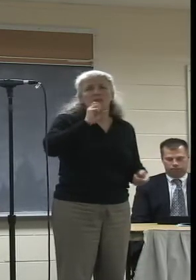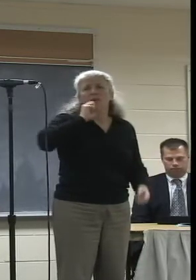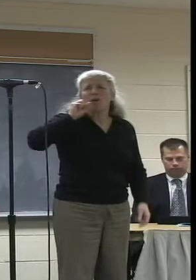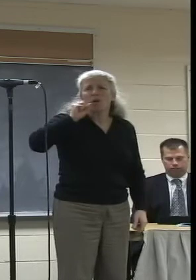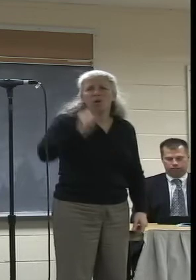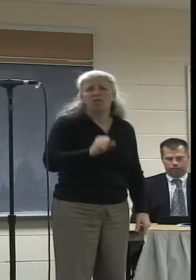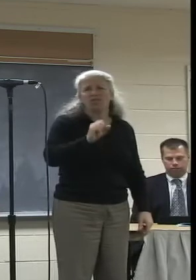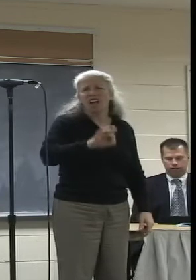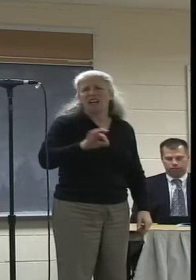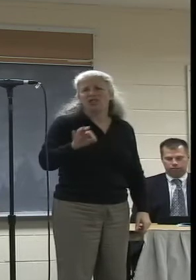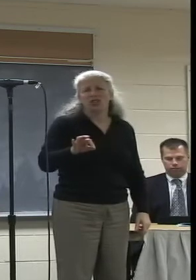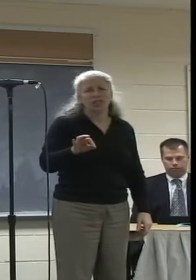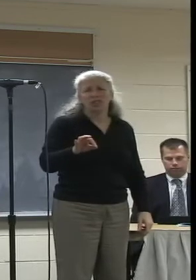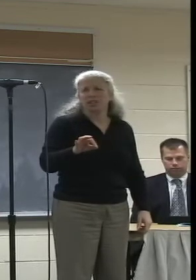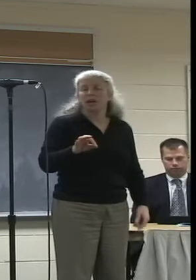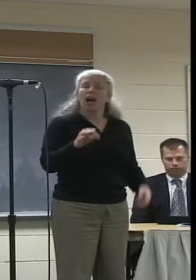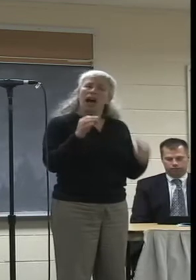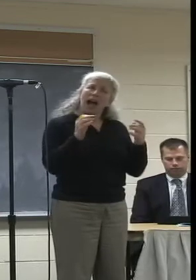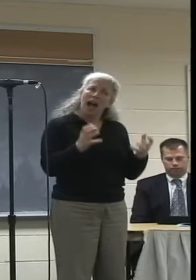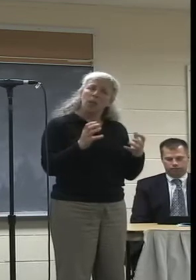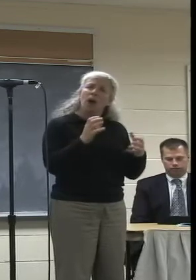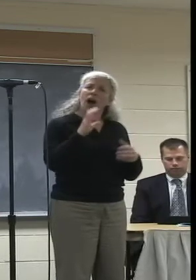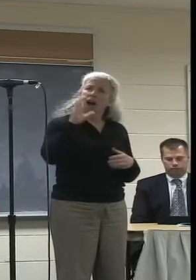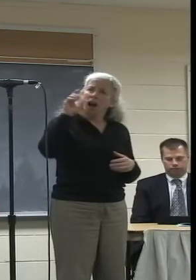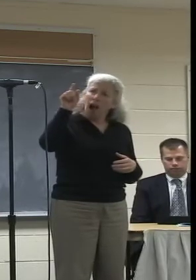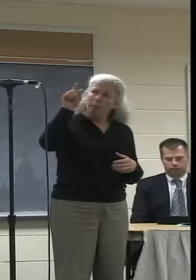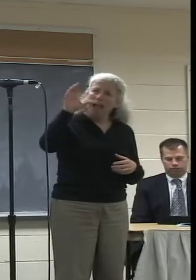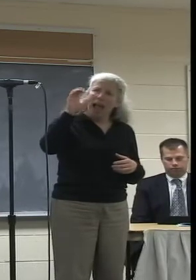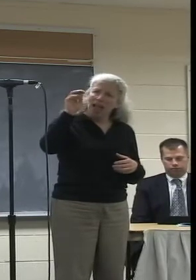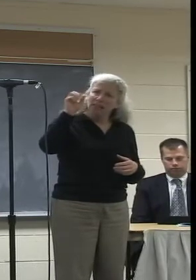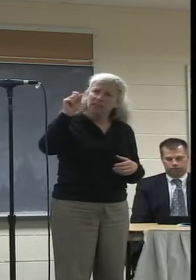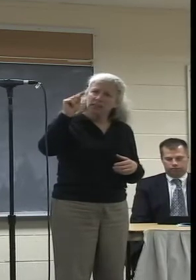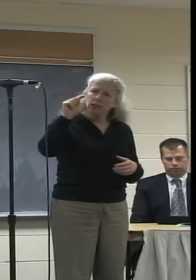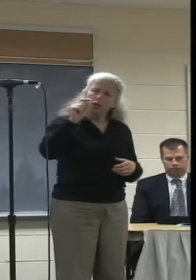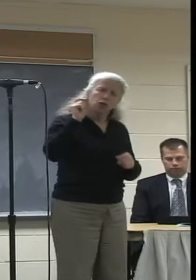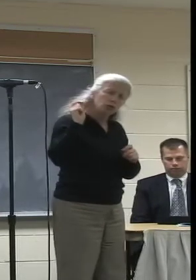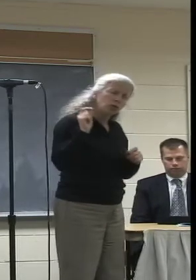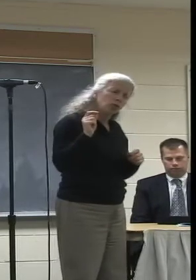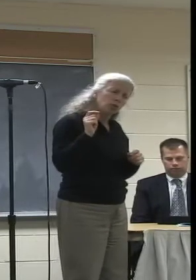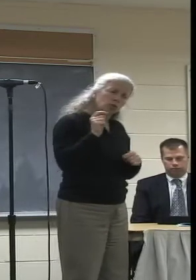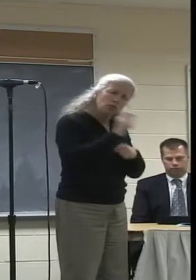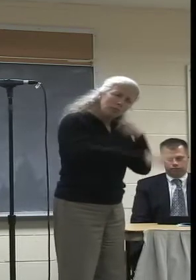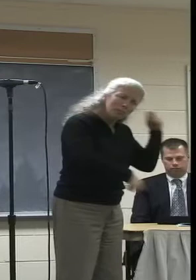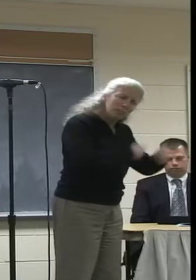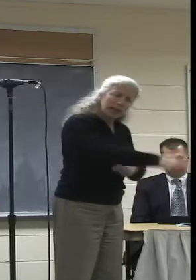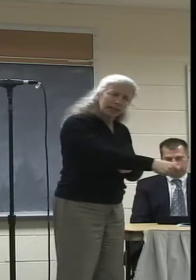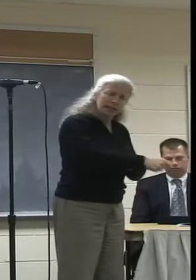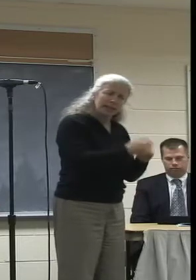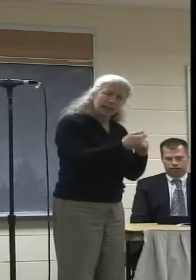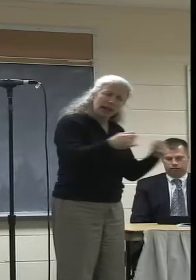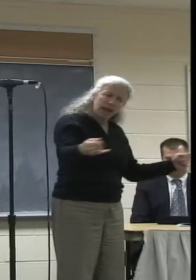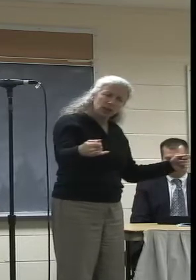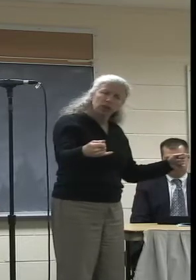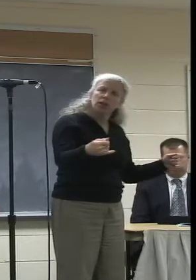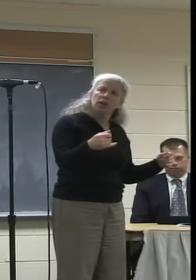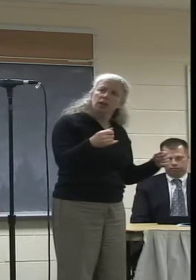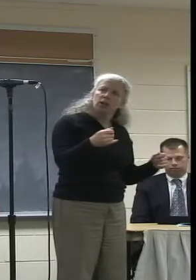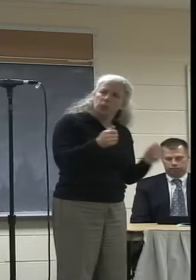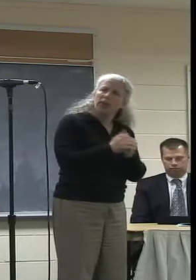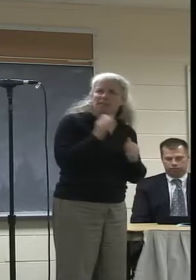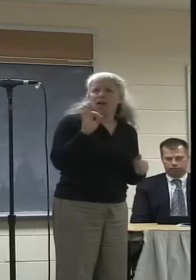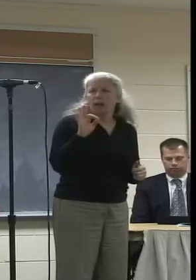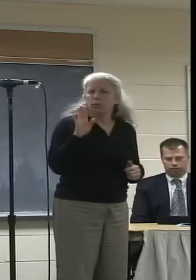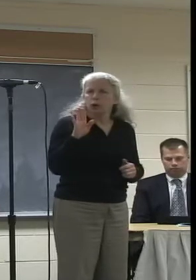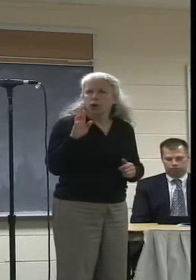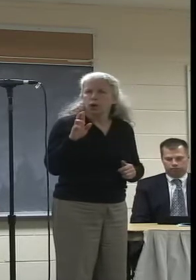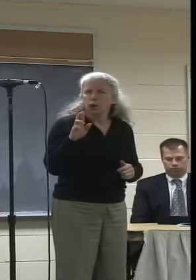I want to see Comcast replace their connection to NCTV with fiber. The reasons are obvious.